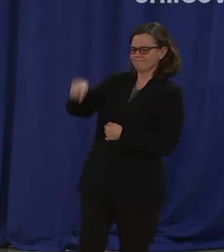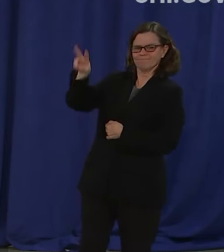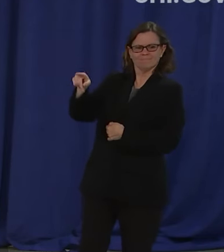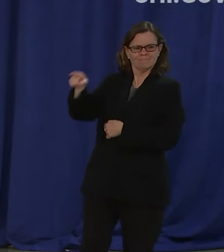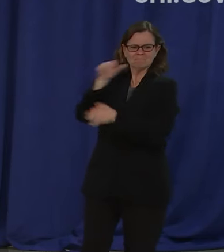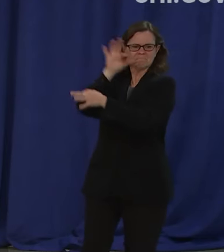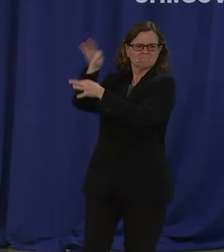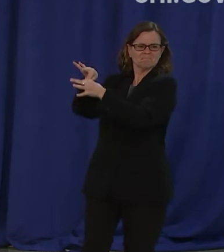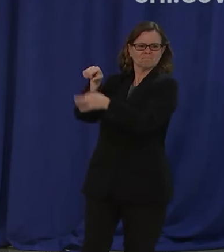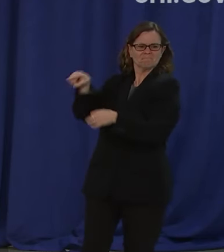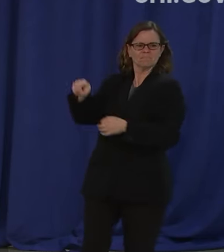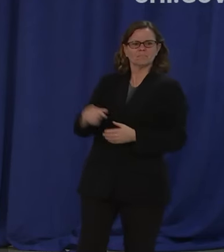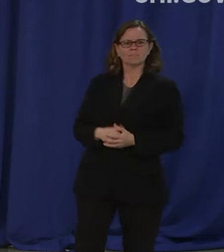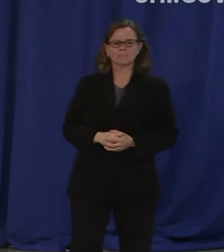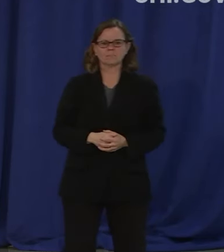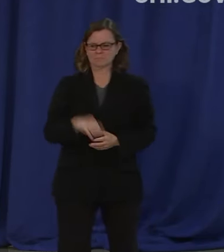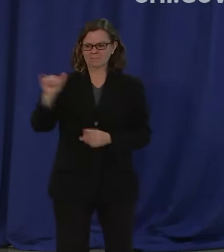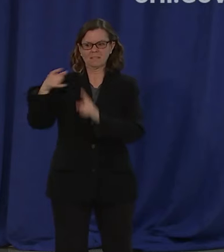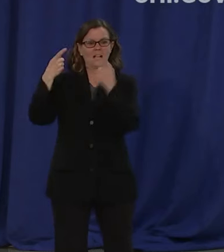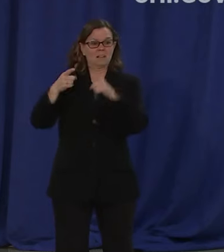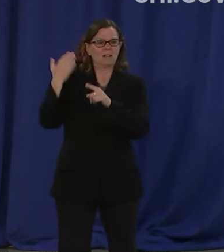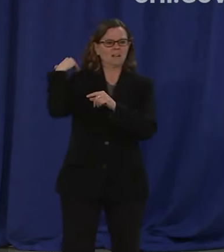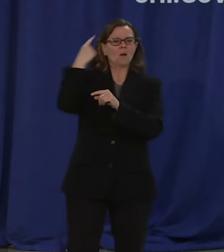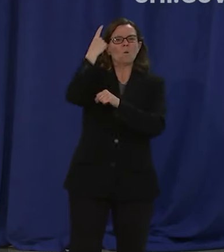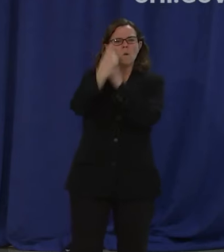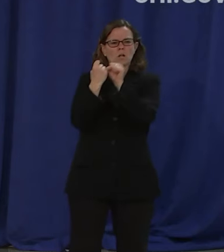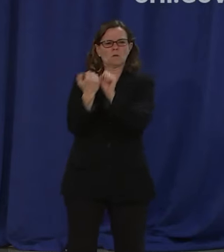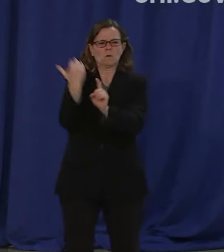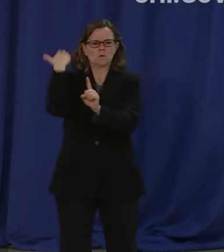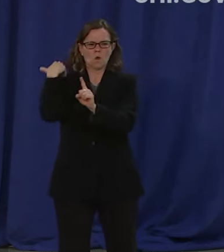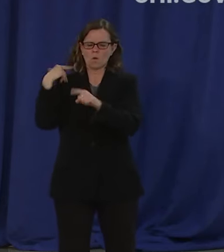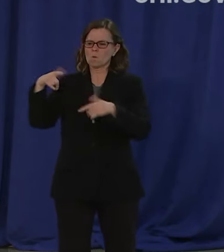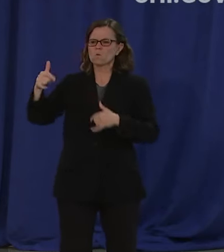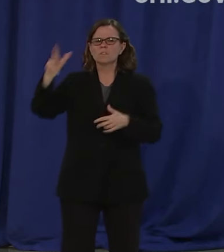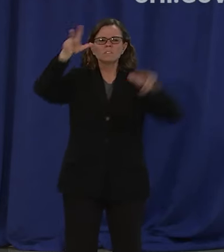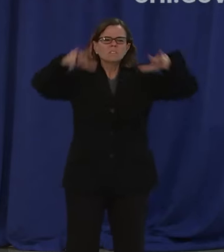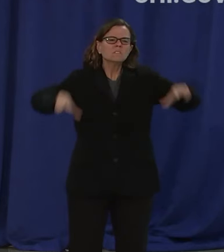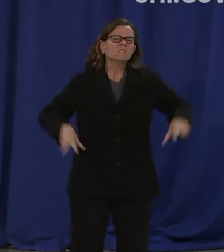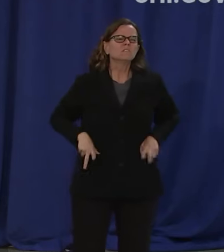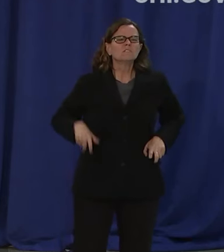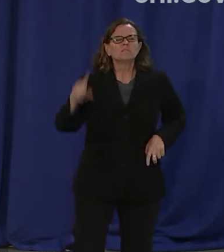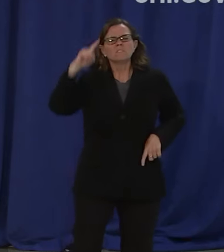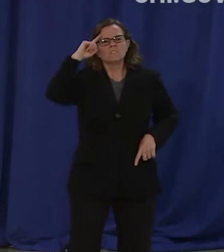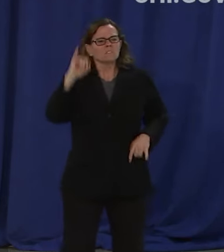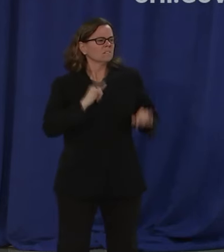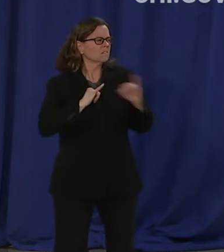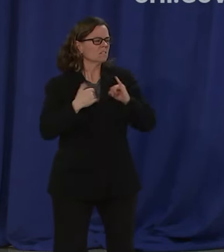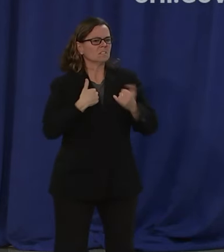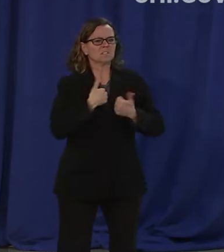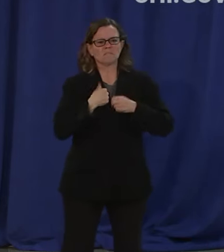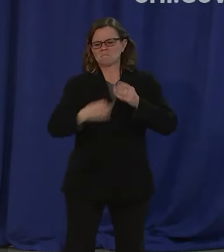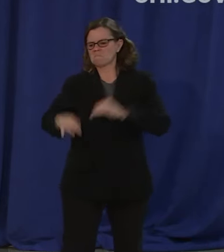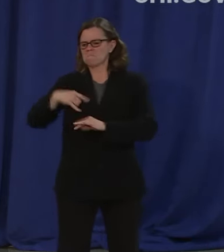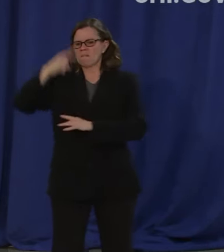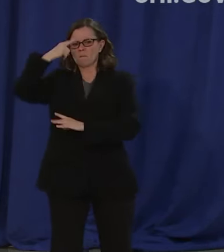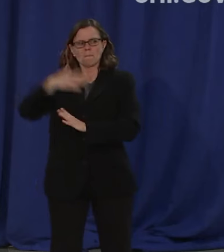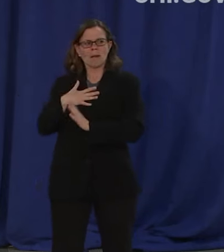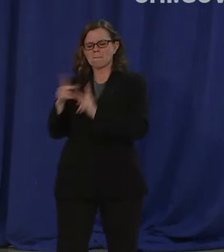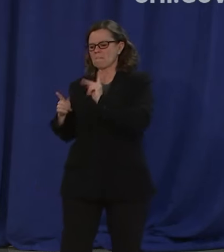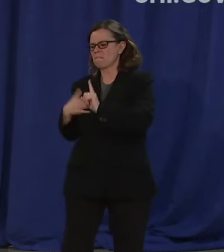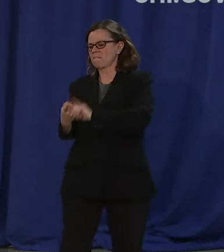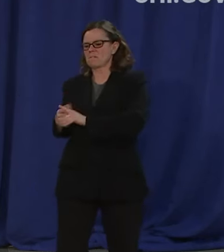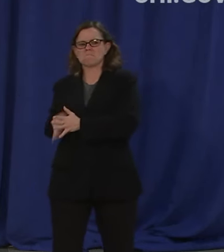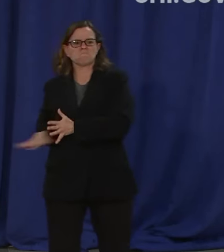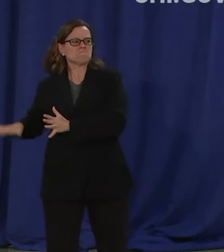of elected officials putting their own selfish interests ahead of the people that they serve. People who need leaders